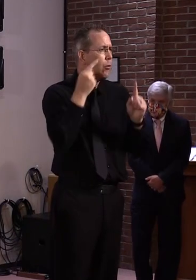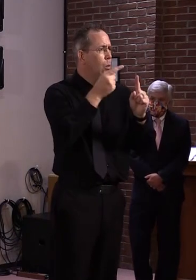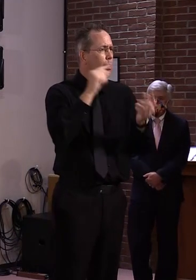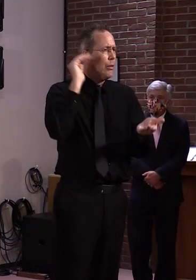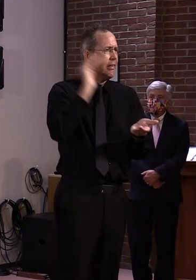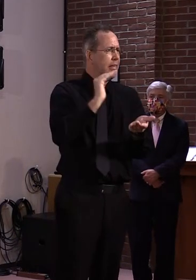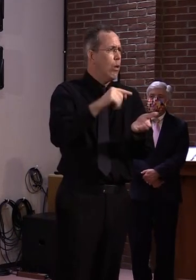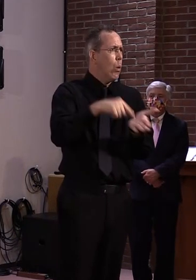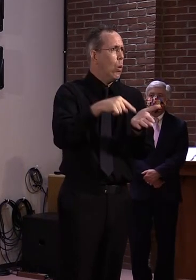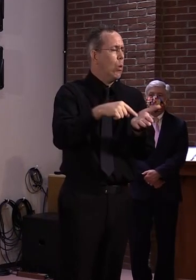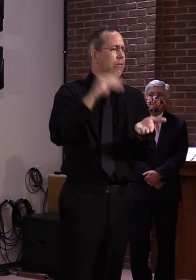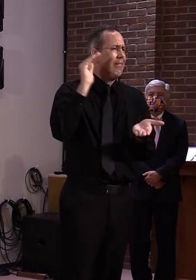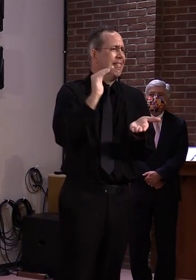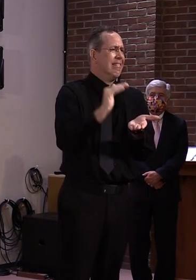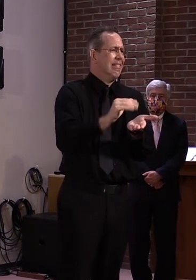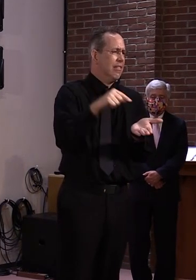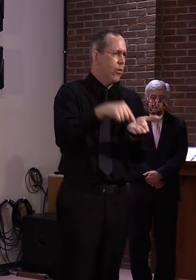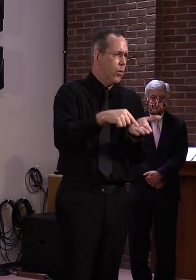live with our means here.